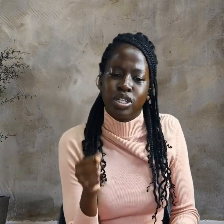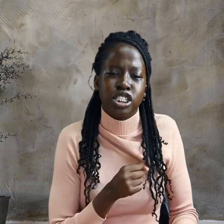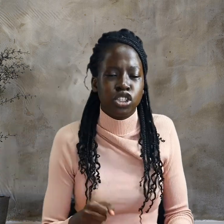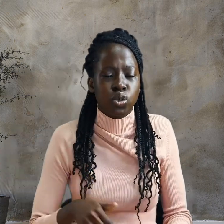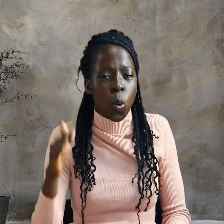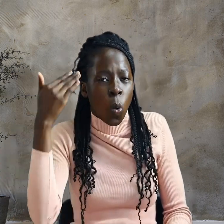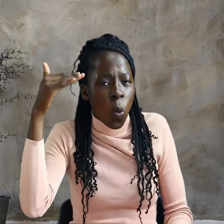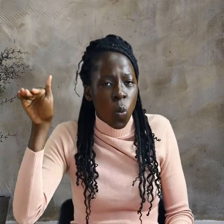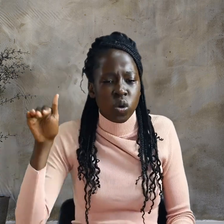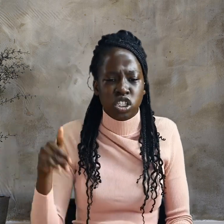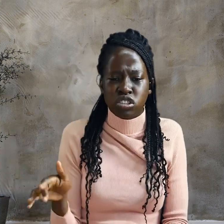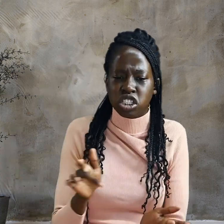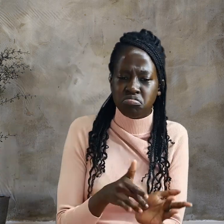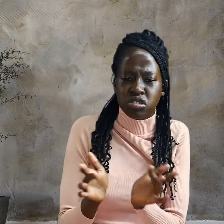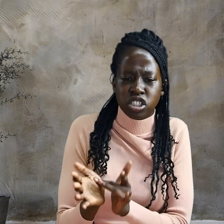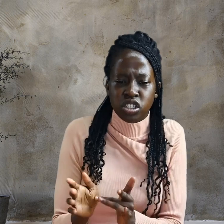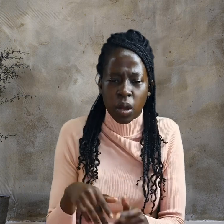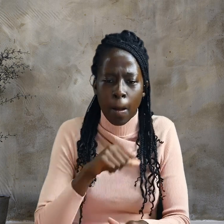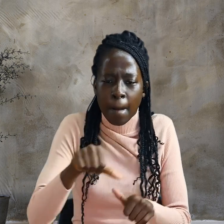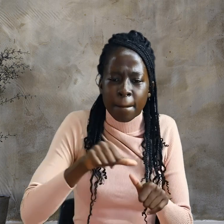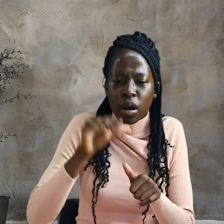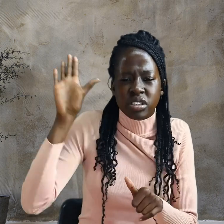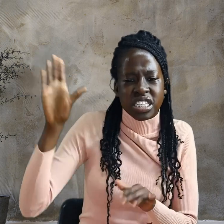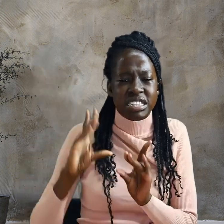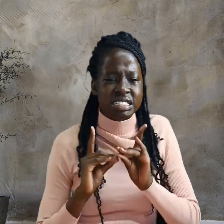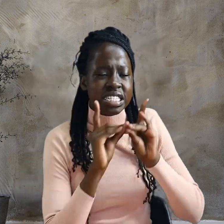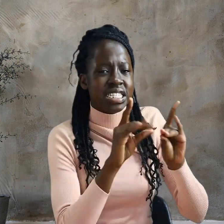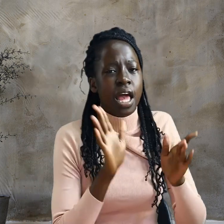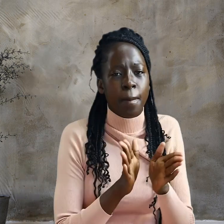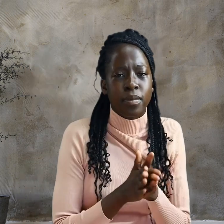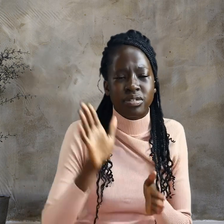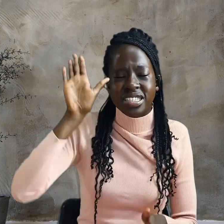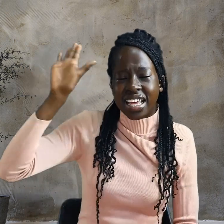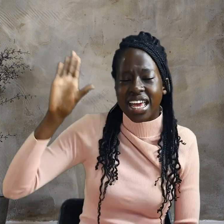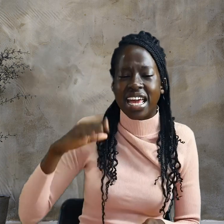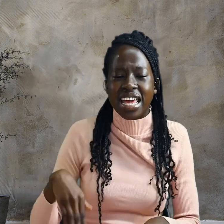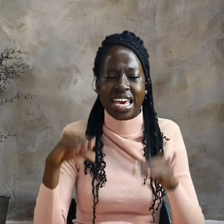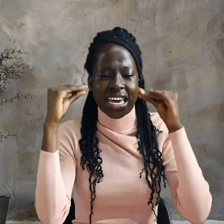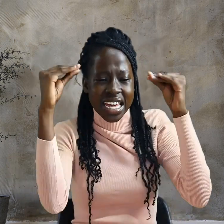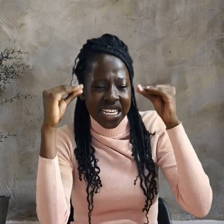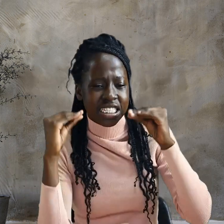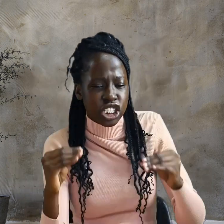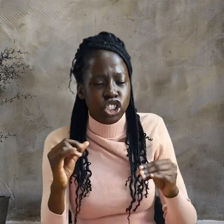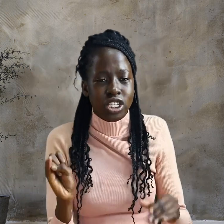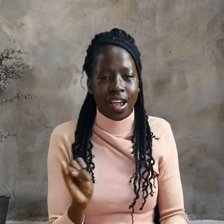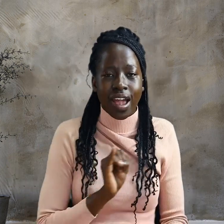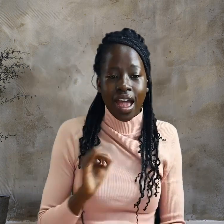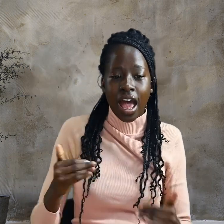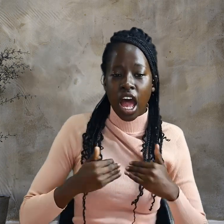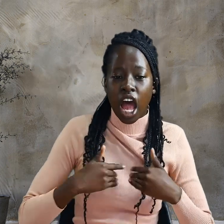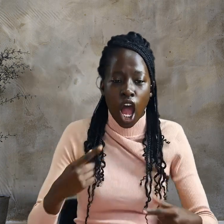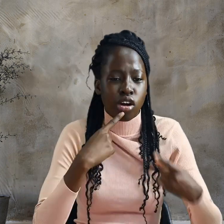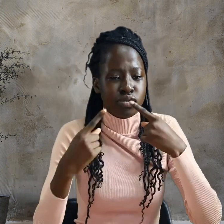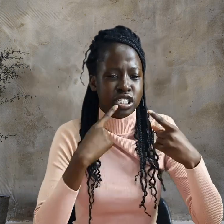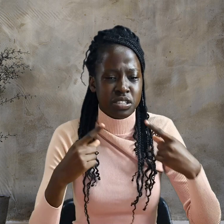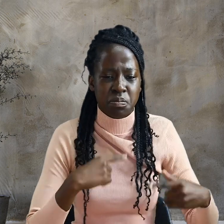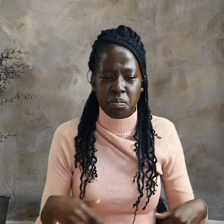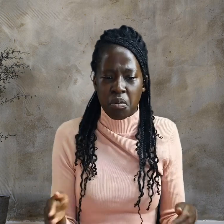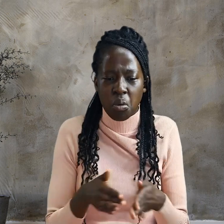questioned Jesus about his disciples and his teaching. I have